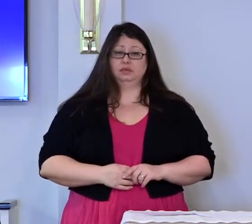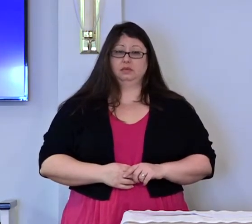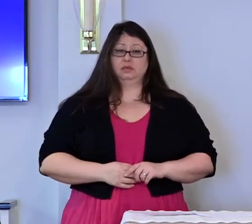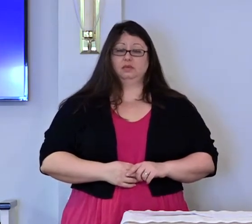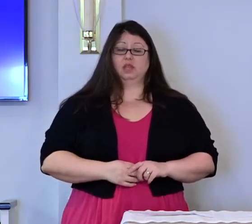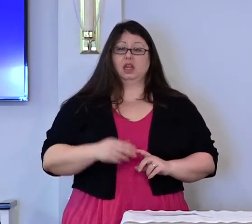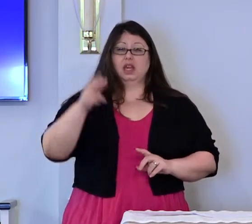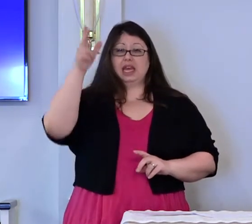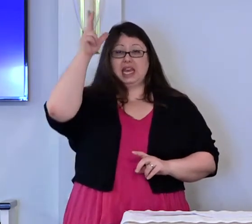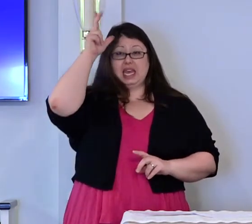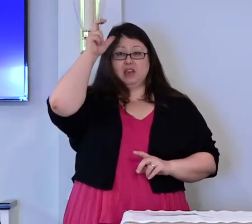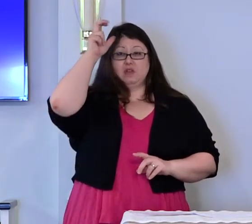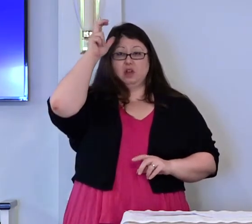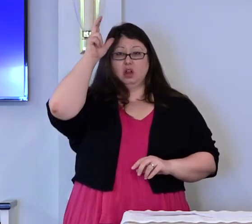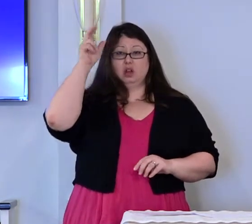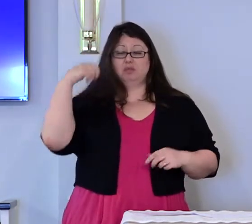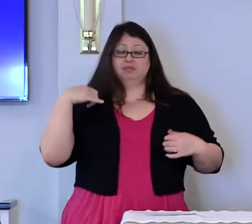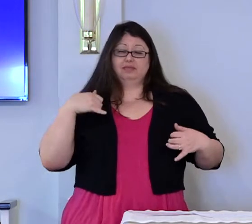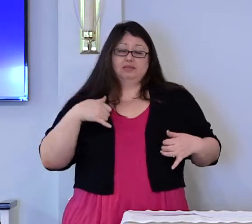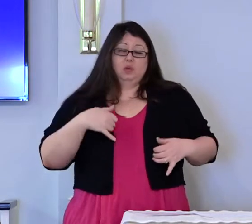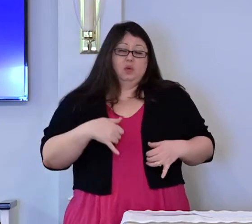Evil wears a suit.